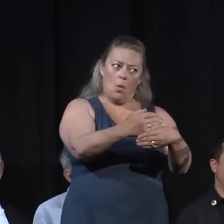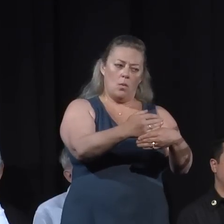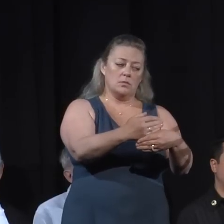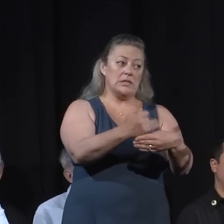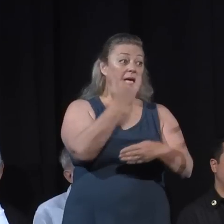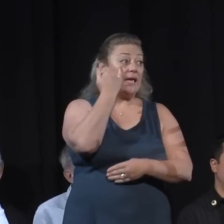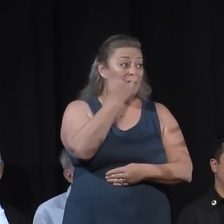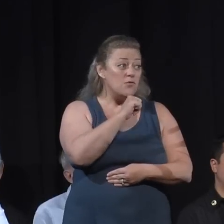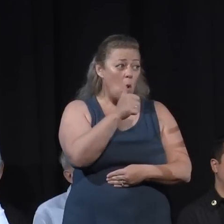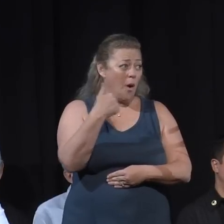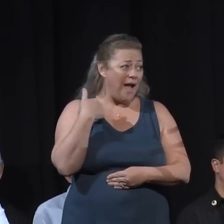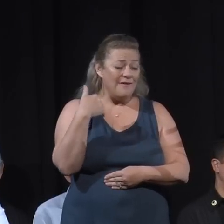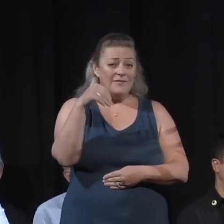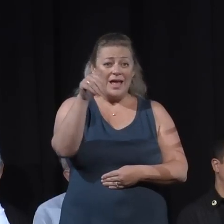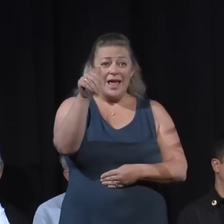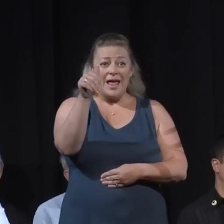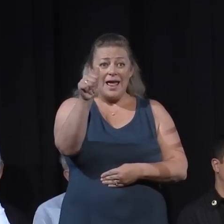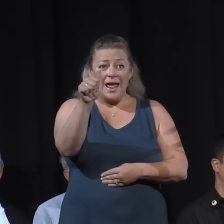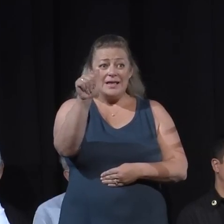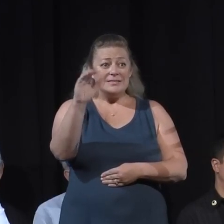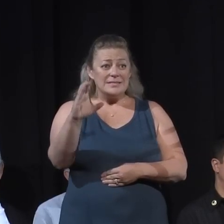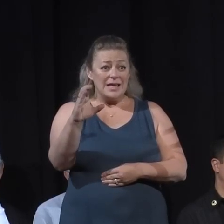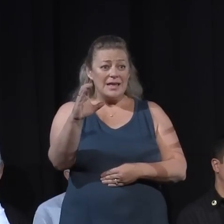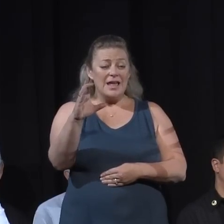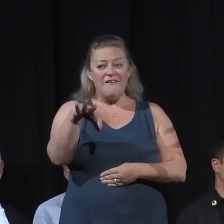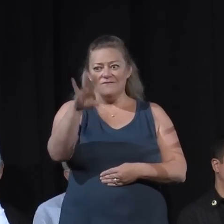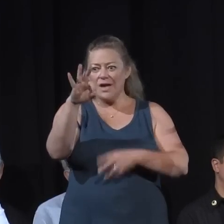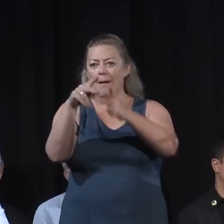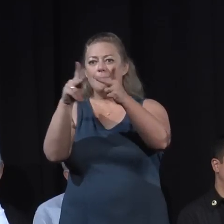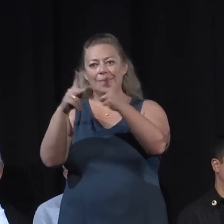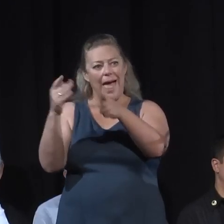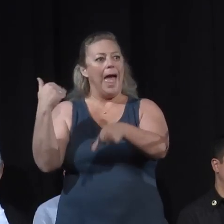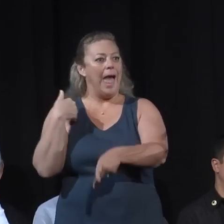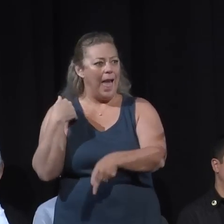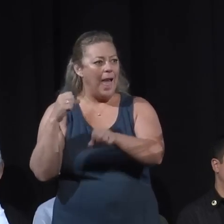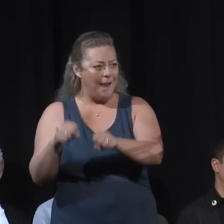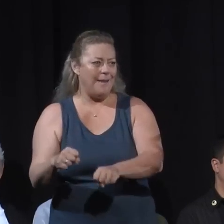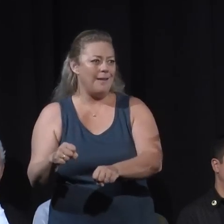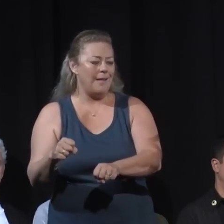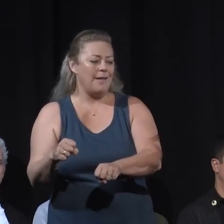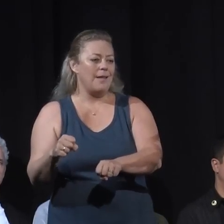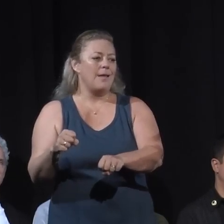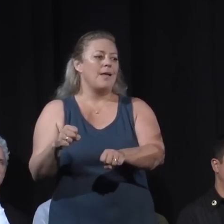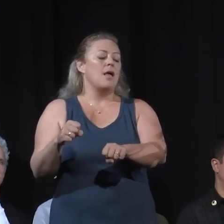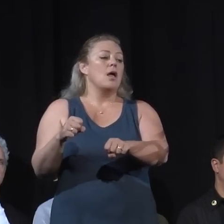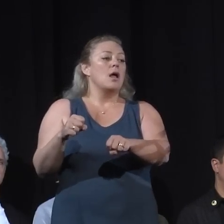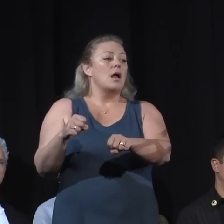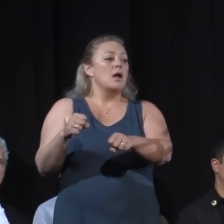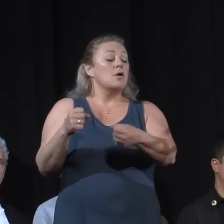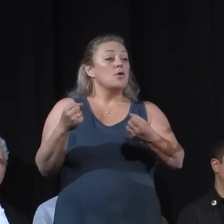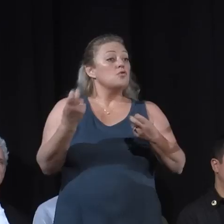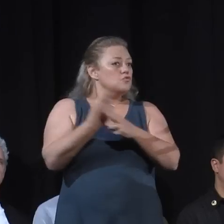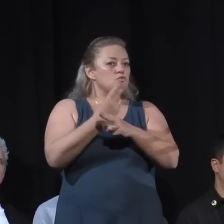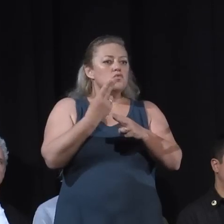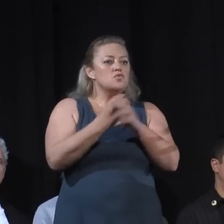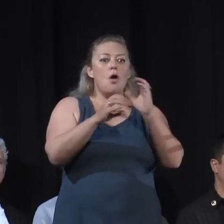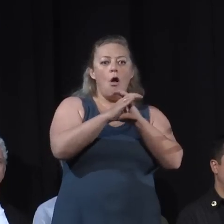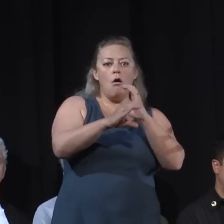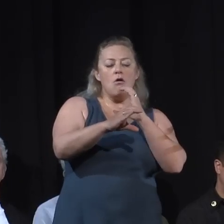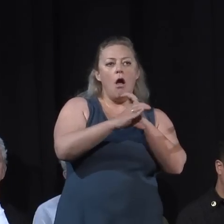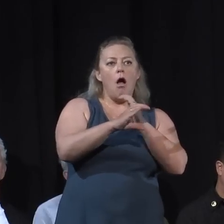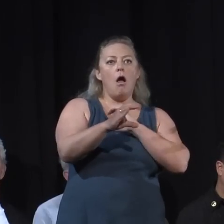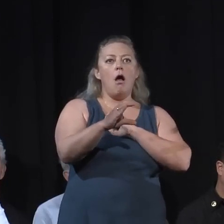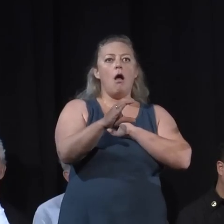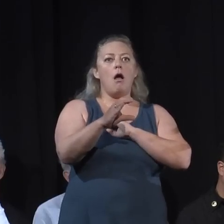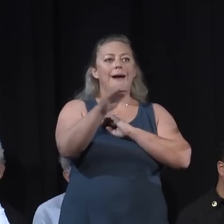find a place that does if you can. Run your home or car air conditioner and recirculate. And in